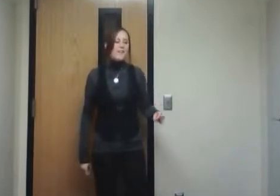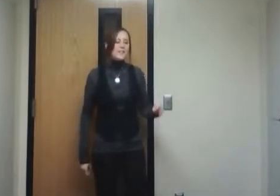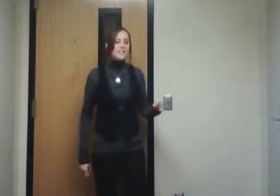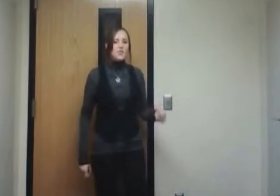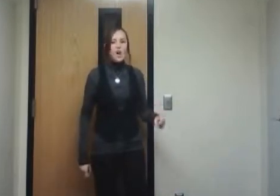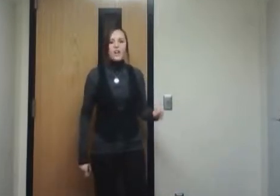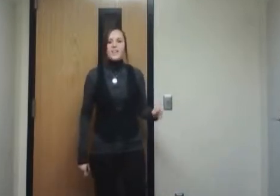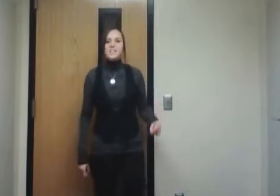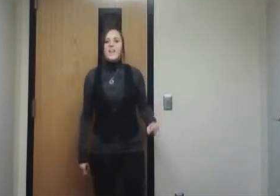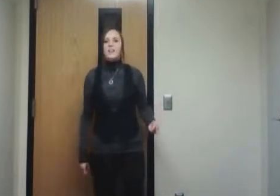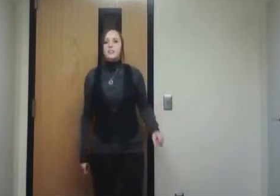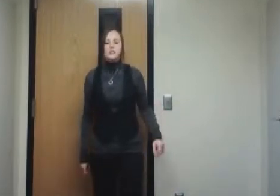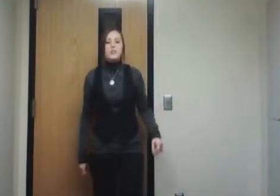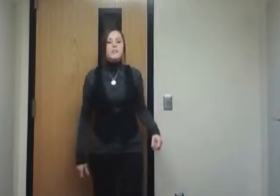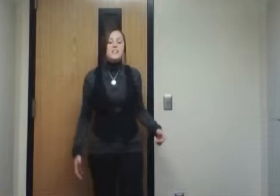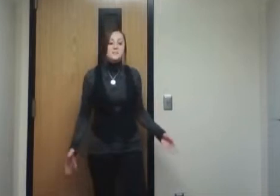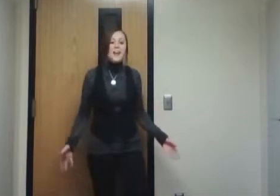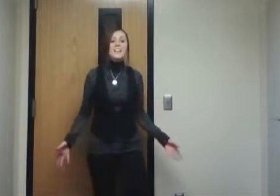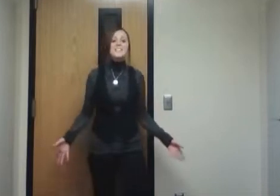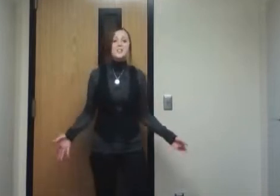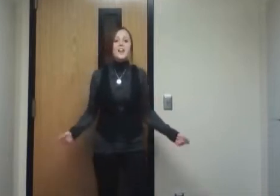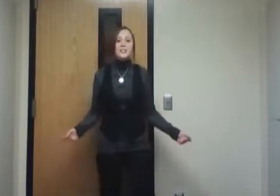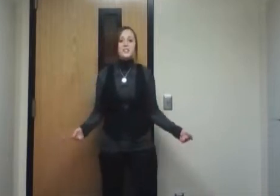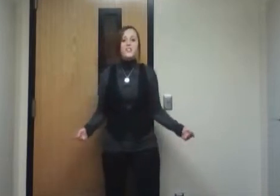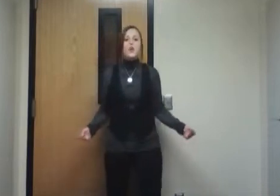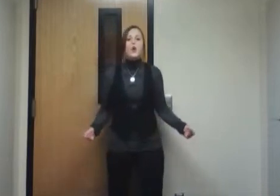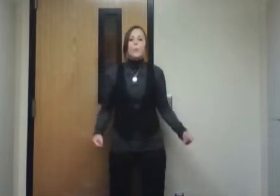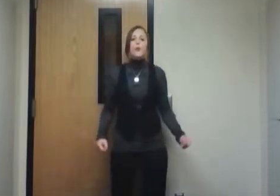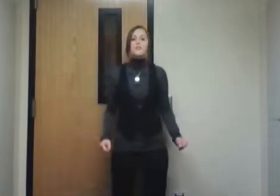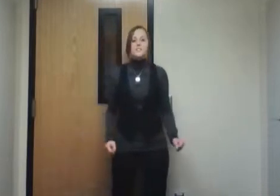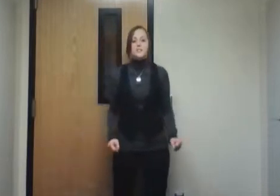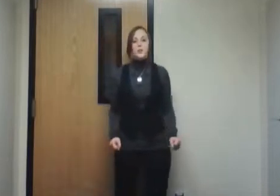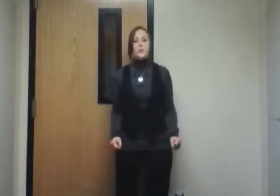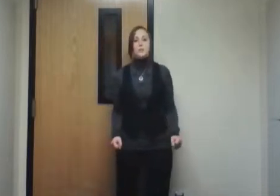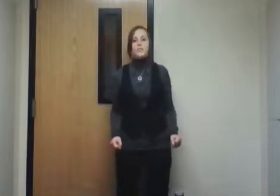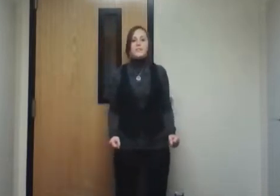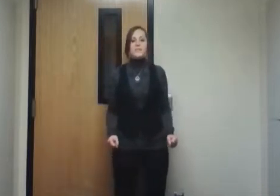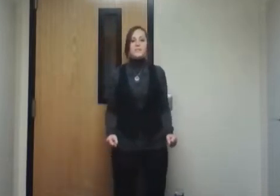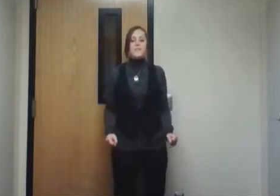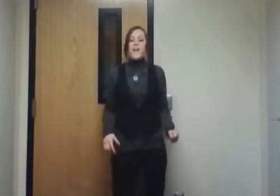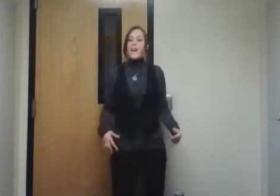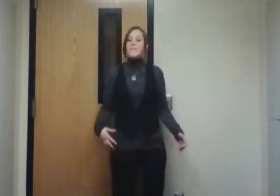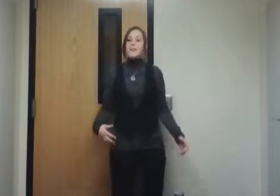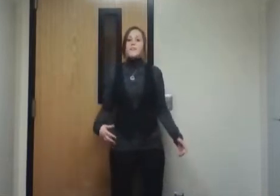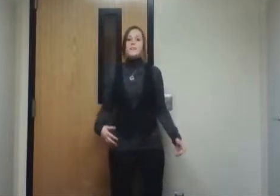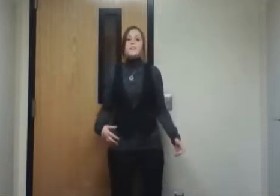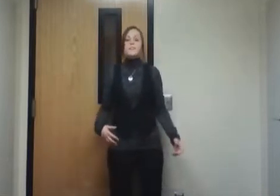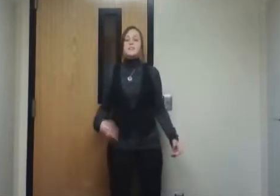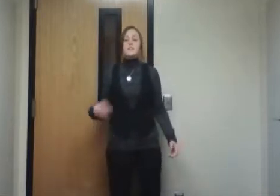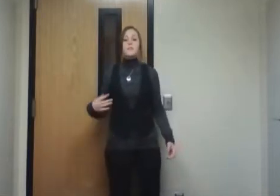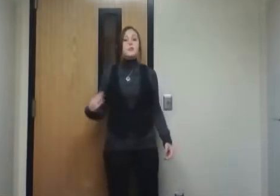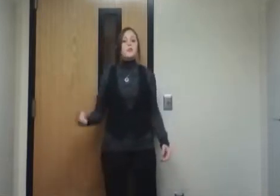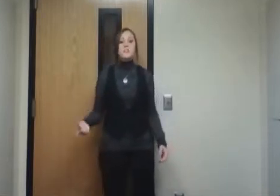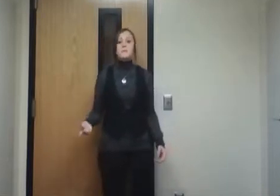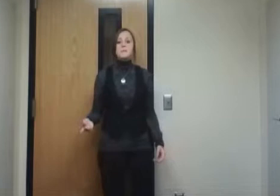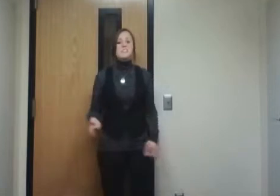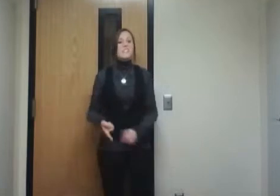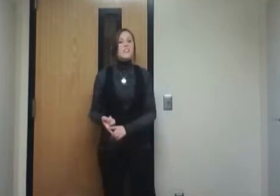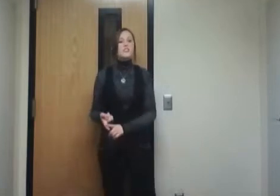it's not exactly true because pennies are actually worse than worthless. I've gathered research from New York Times bestseller